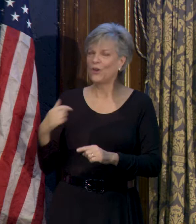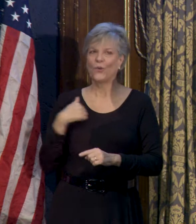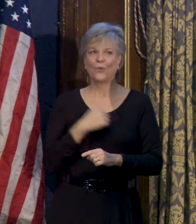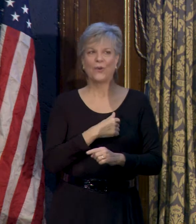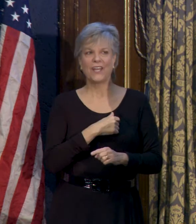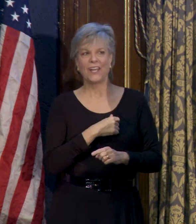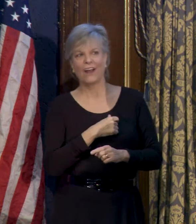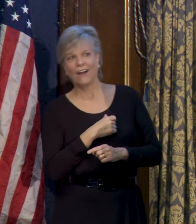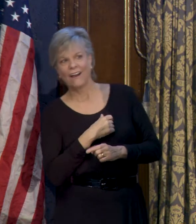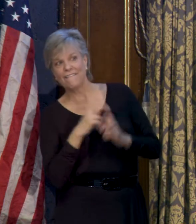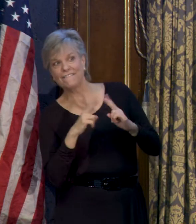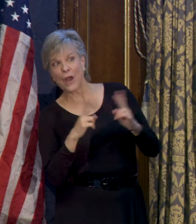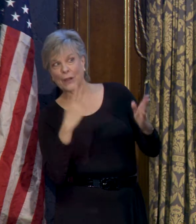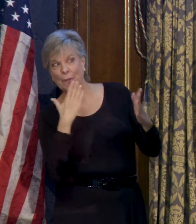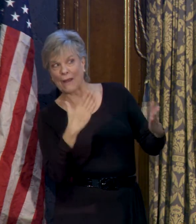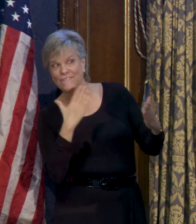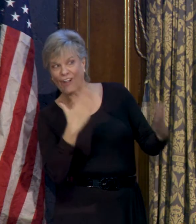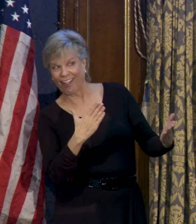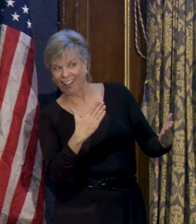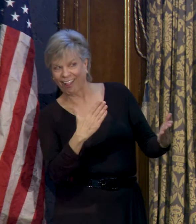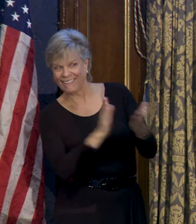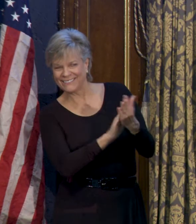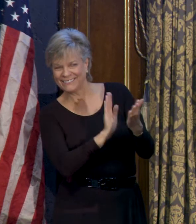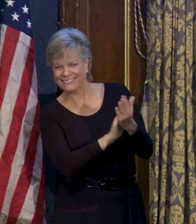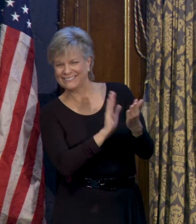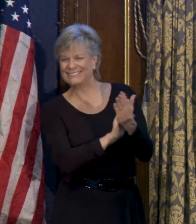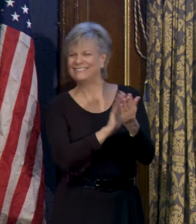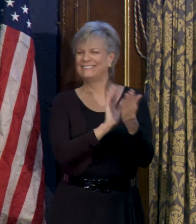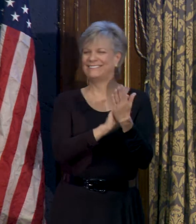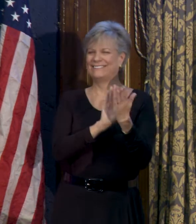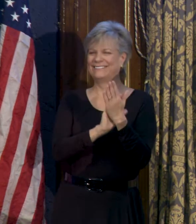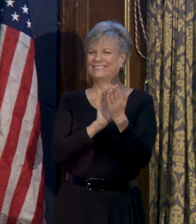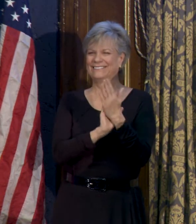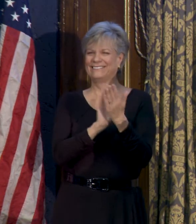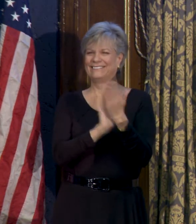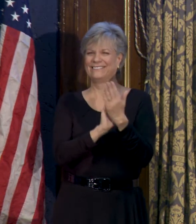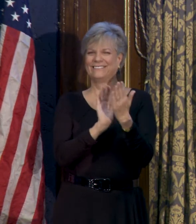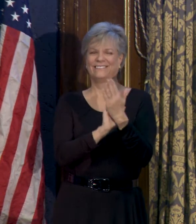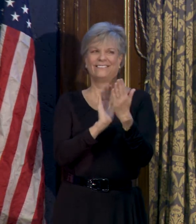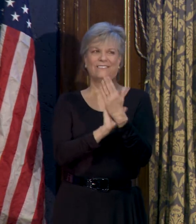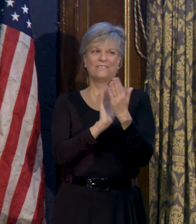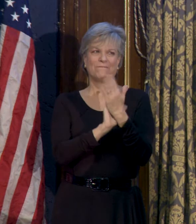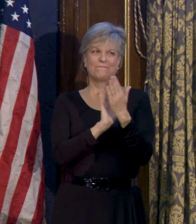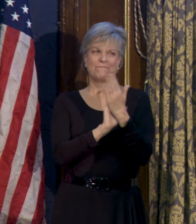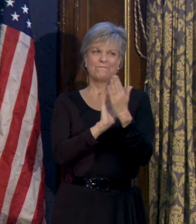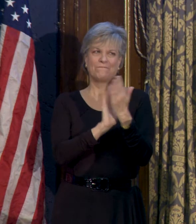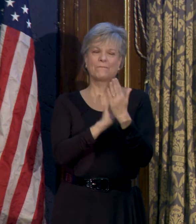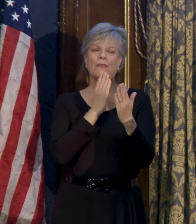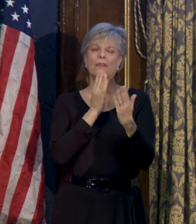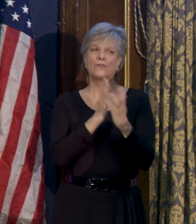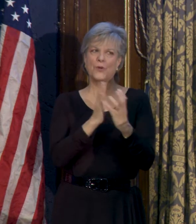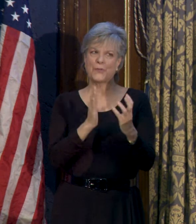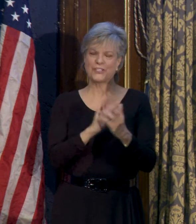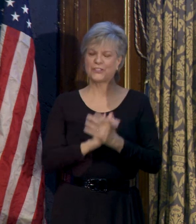are enormously grateful. So let's thank her for that. Thank you very much.